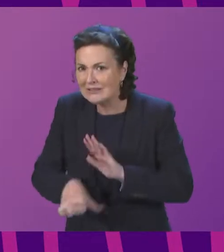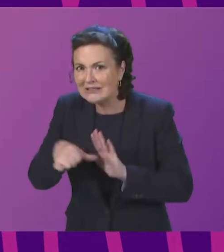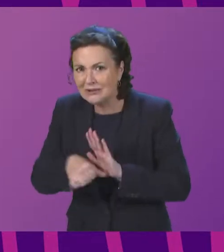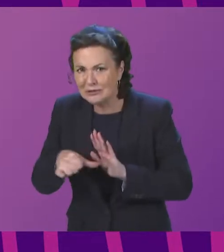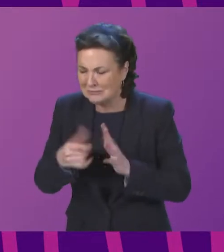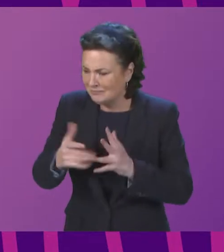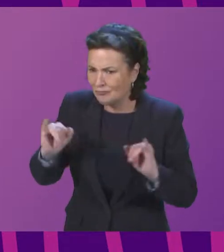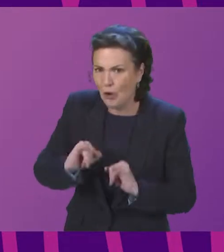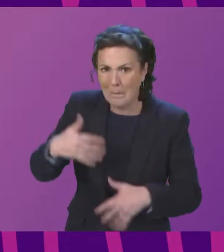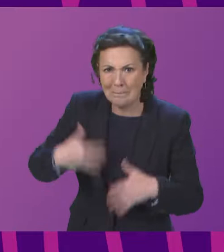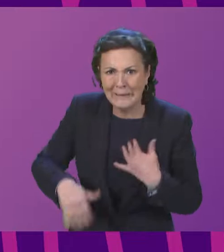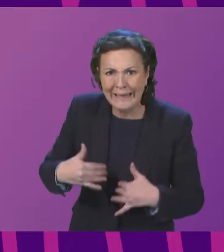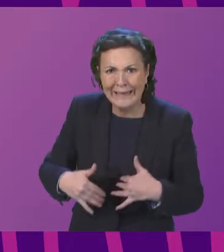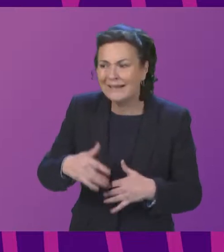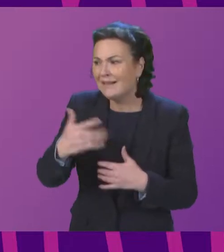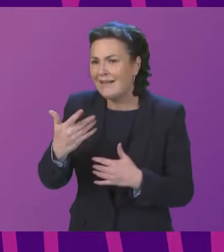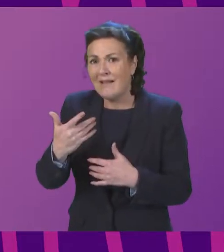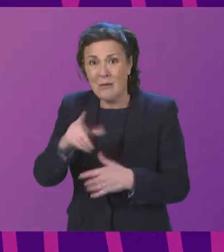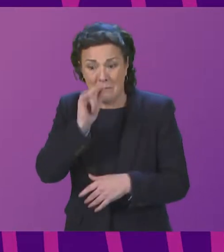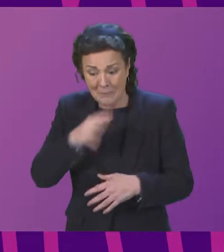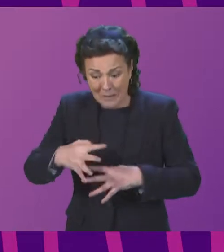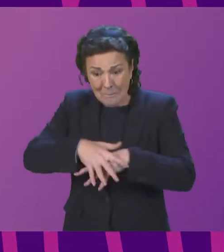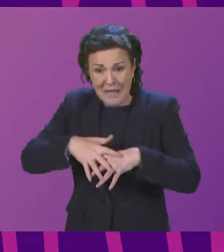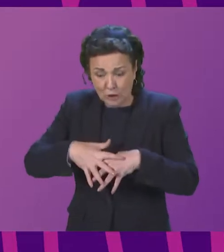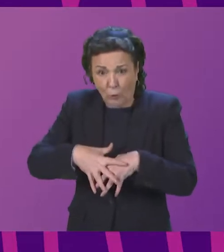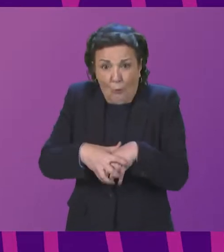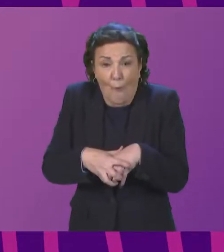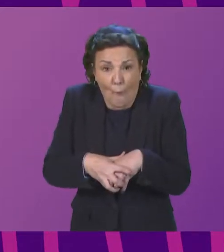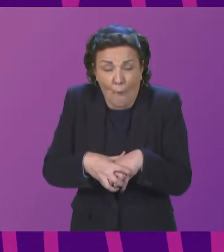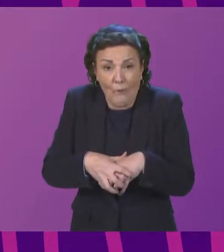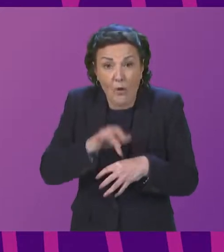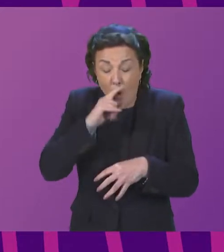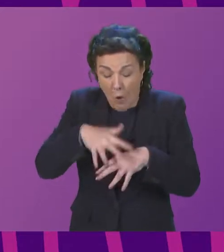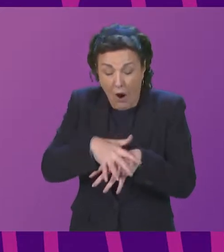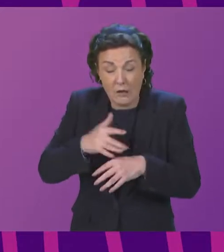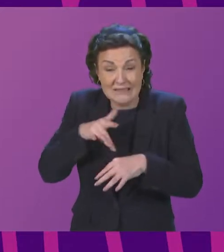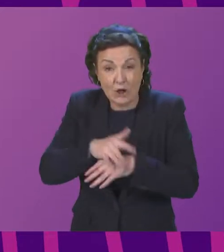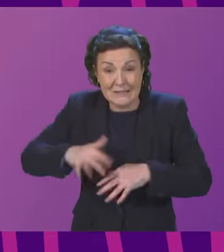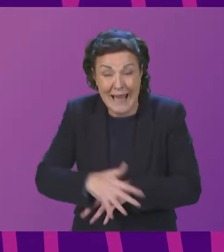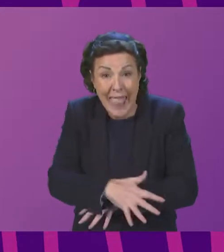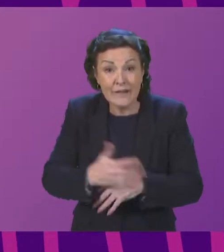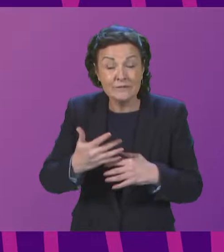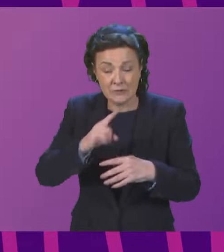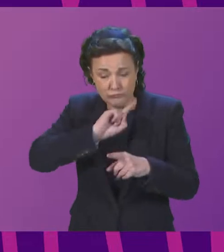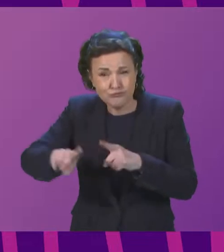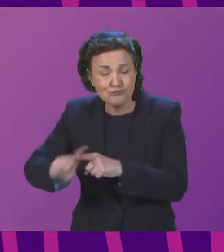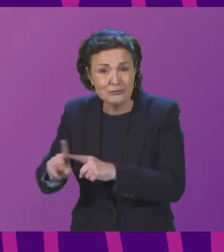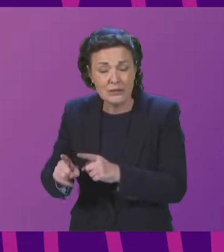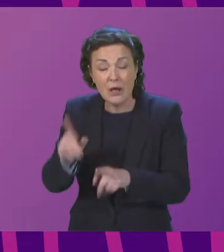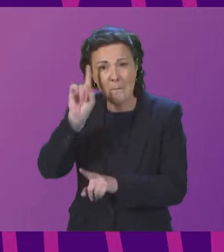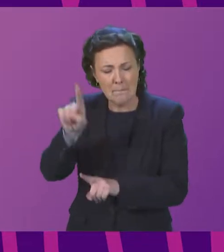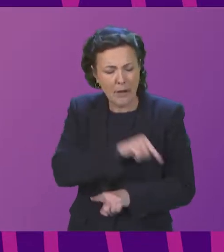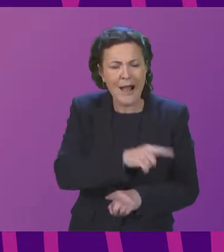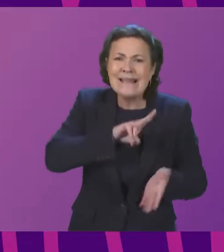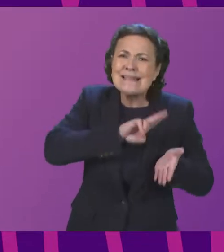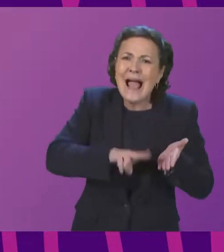severe complications such as mesh shrinkage, mesh migration and related nerve entrapment are widespread. There are no side effects of